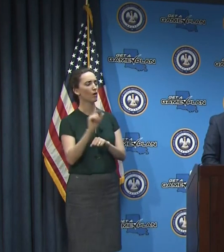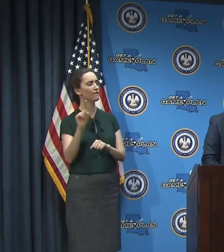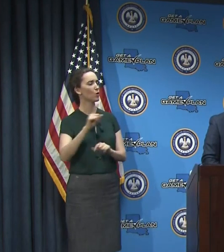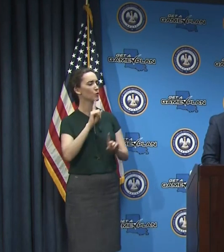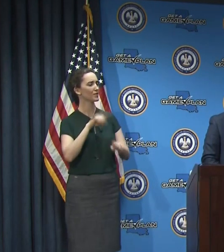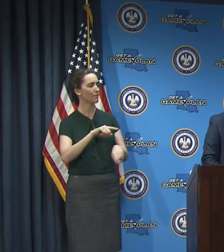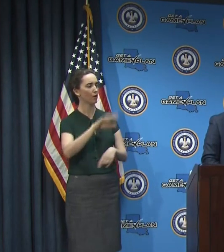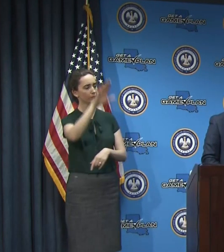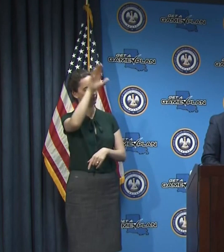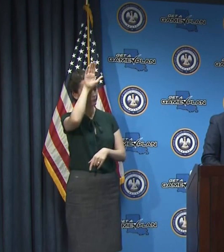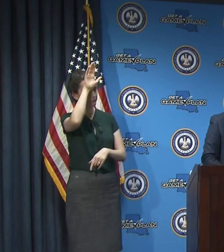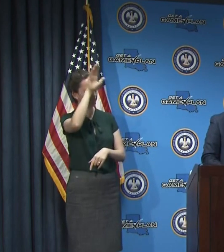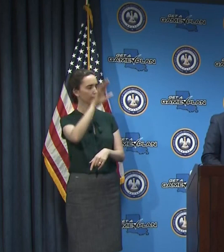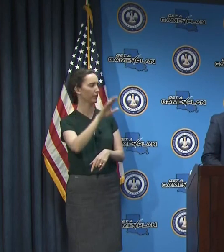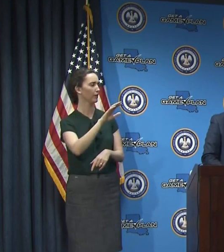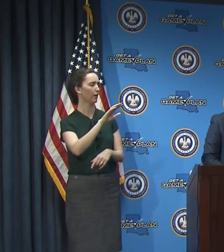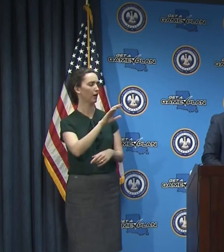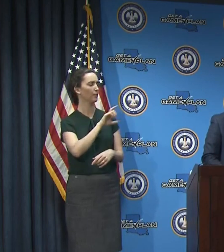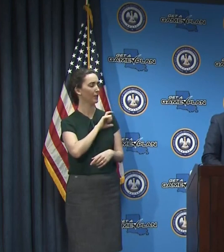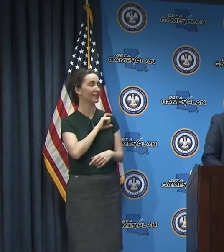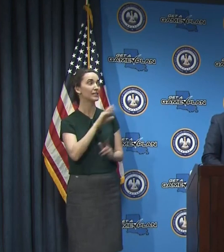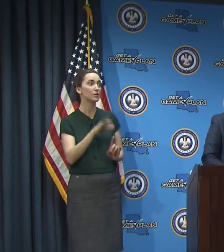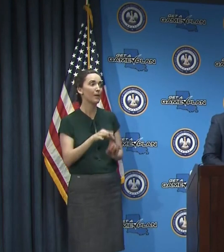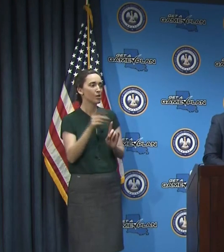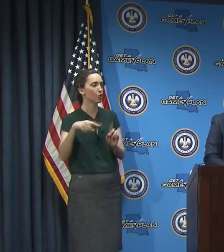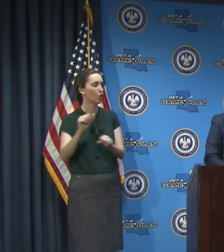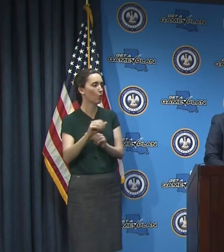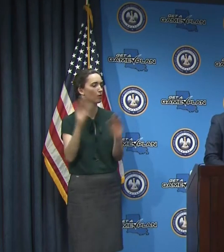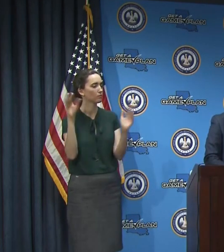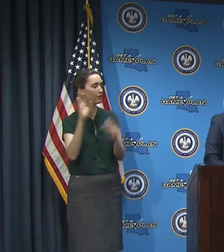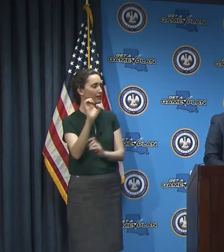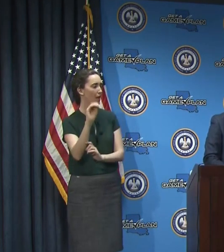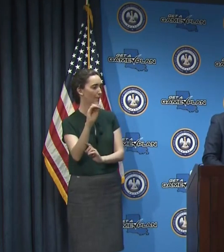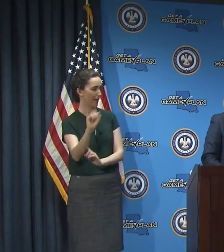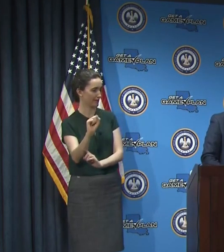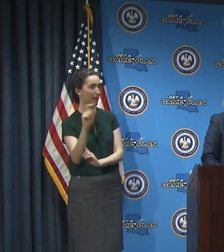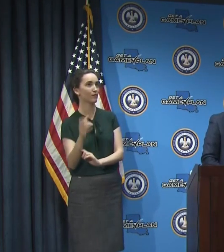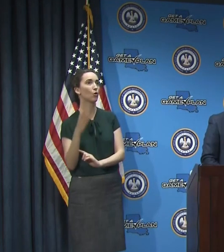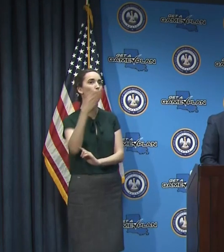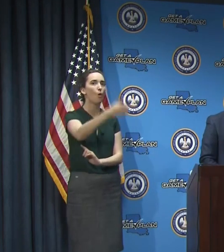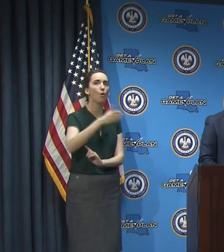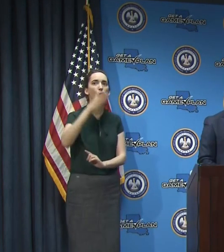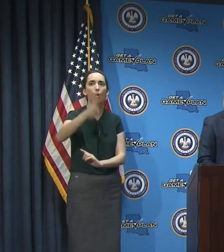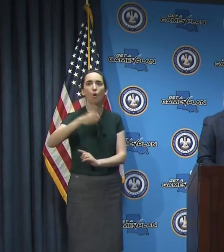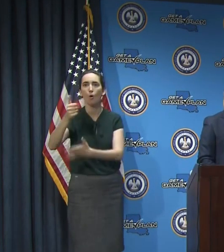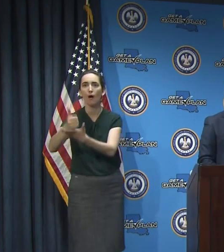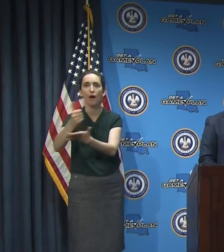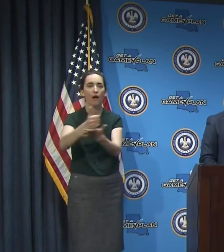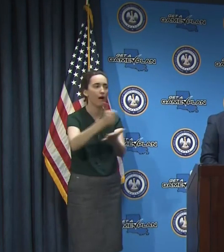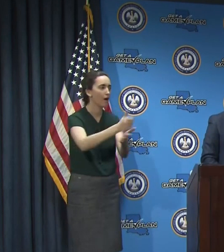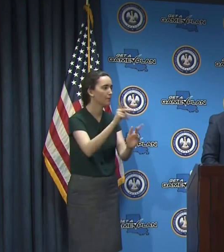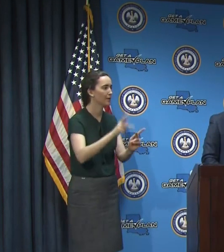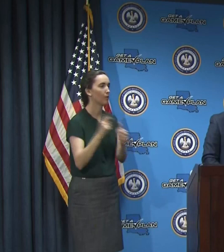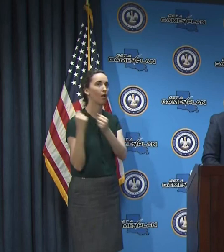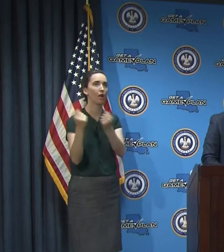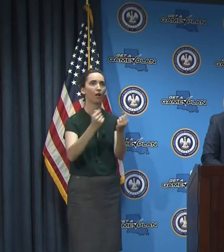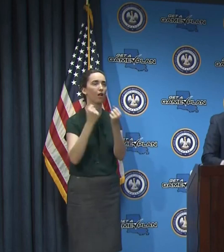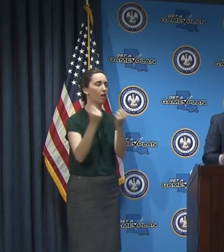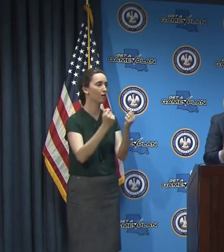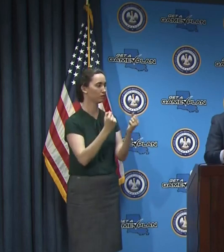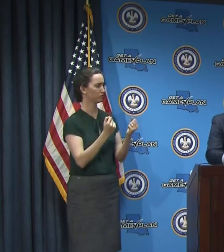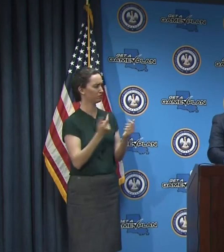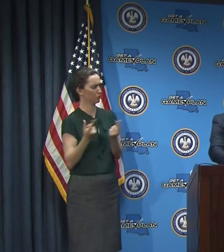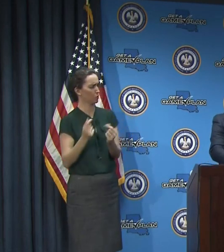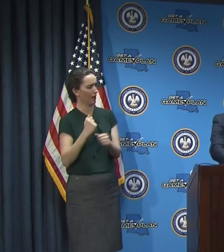EMS and must go into these unknown situations to complete first line treatments? First of all, as I mentioned earlier today and